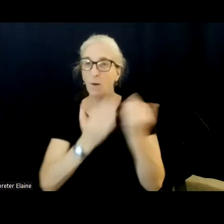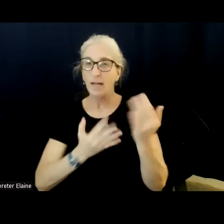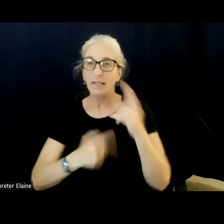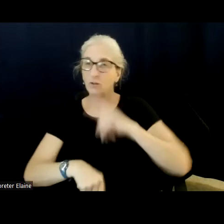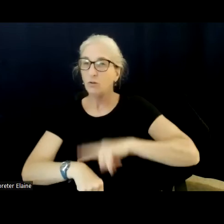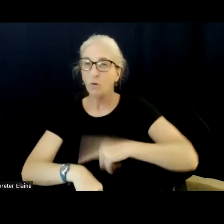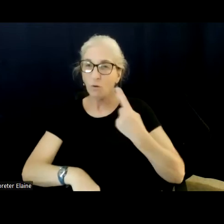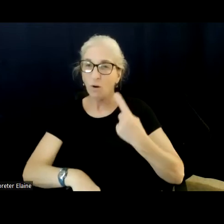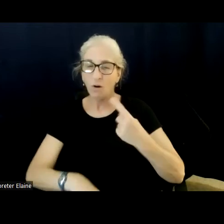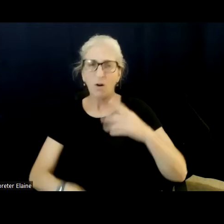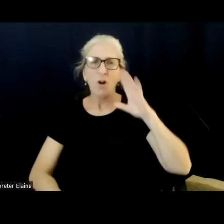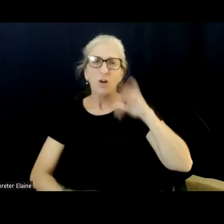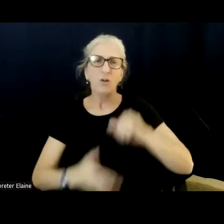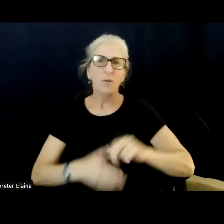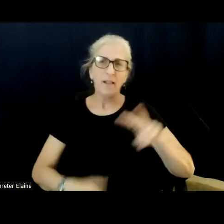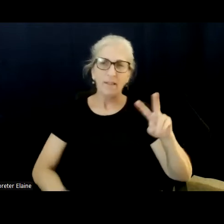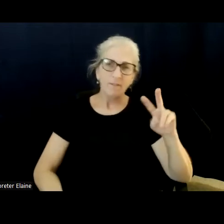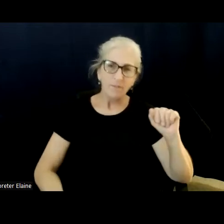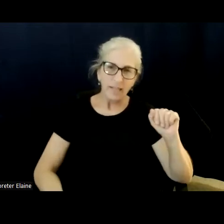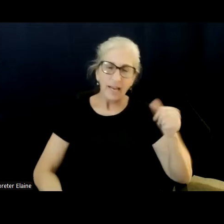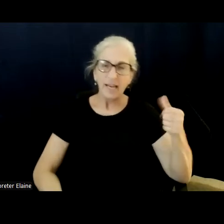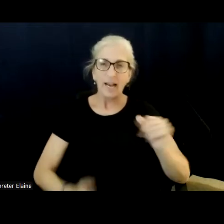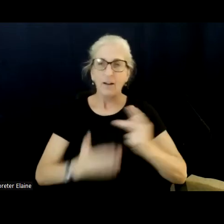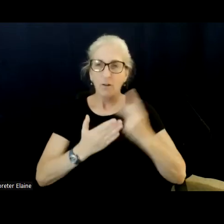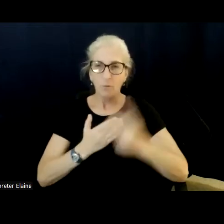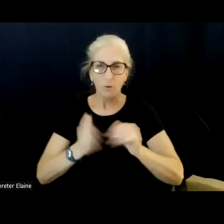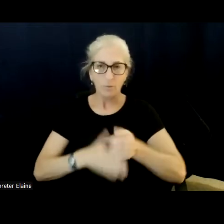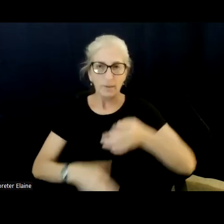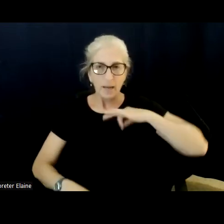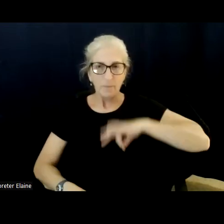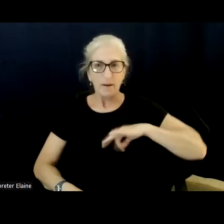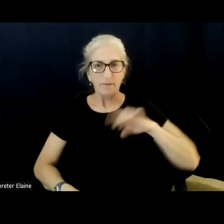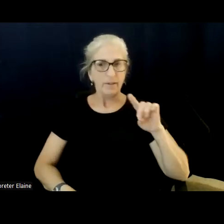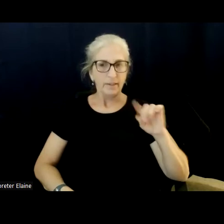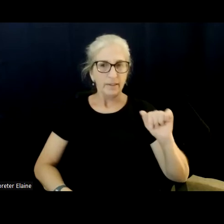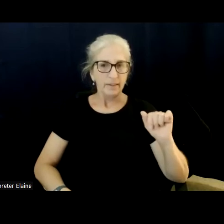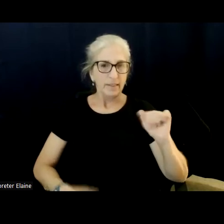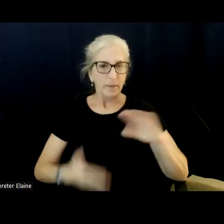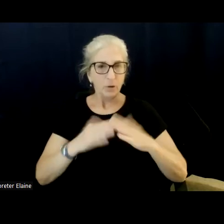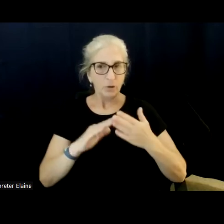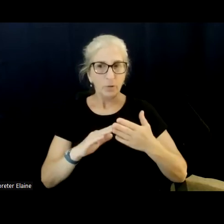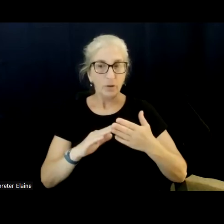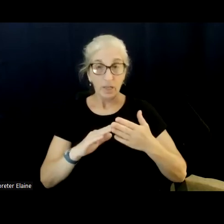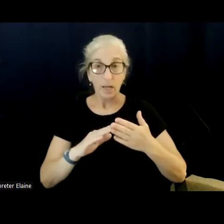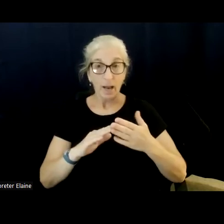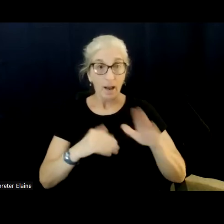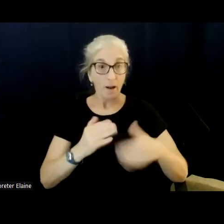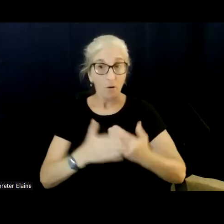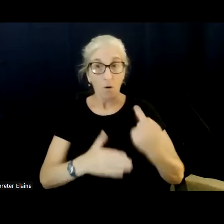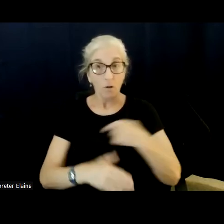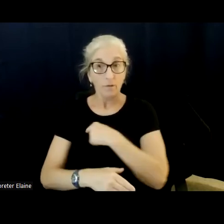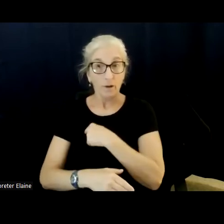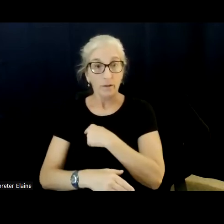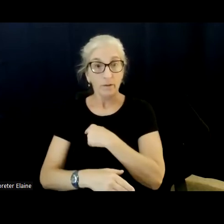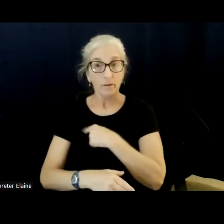benefit the disabled community and really all of us. And one of the things that we really have to take away from this is that if we're really going to advance